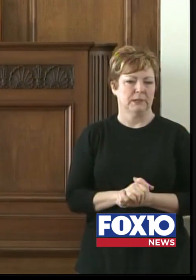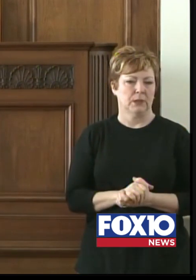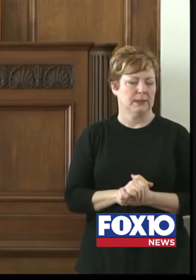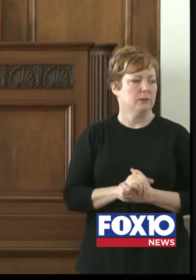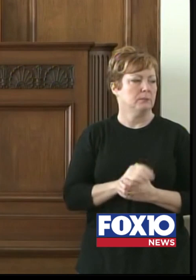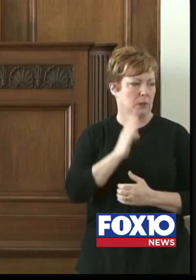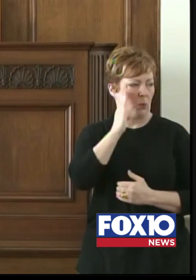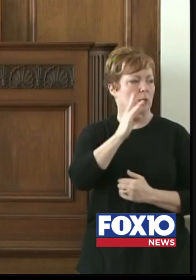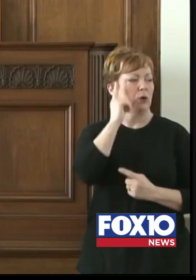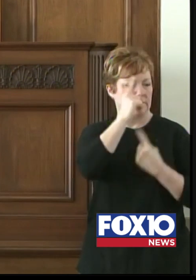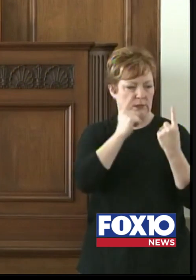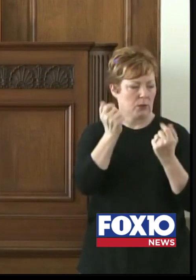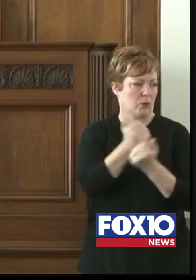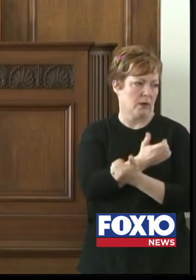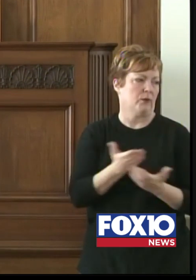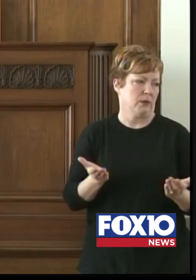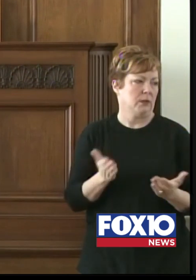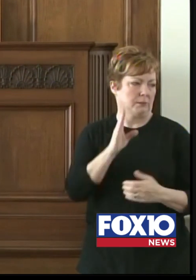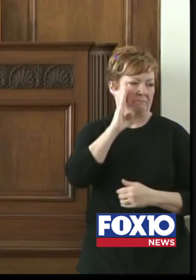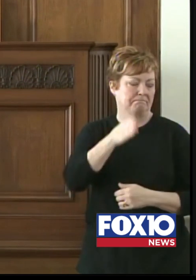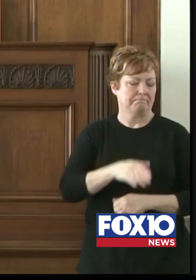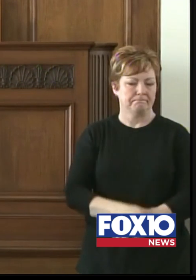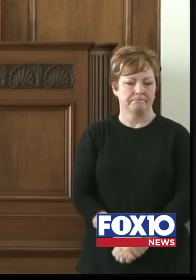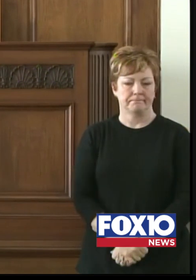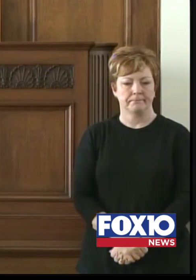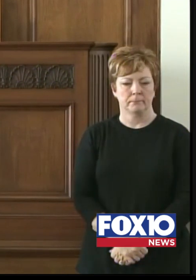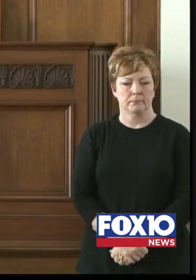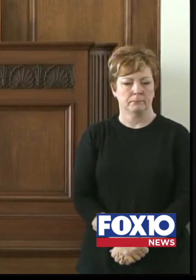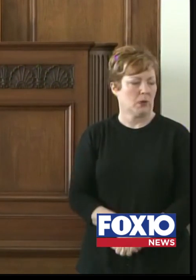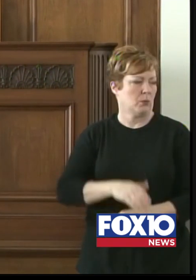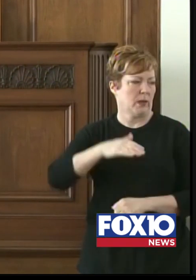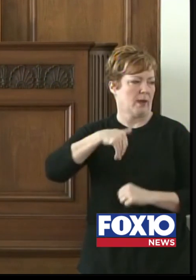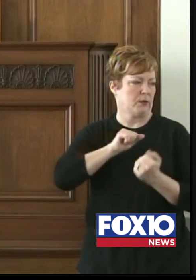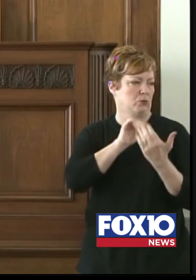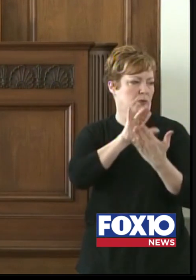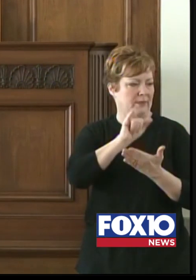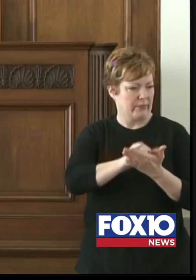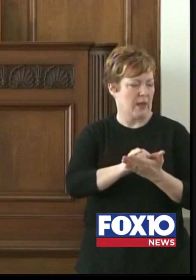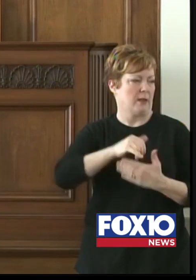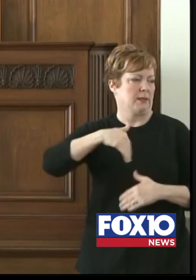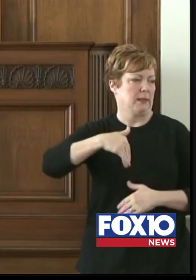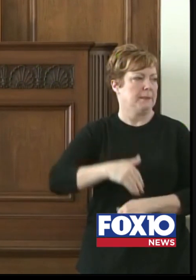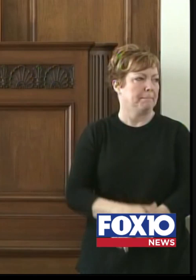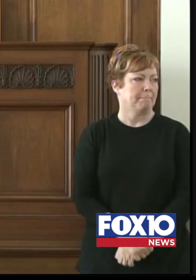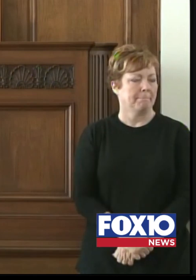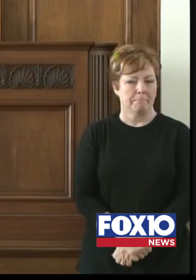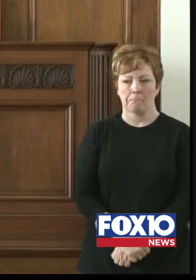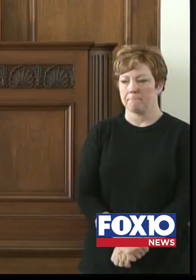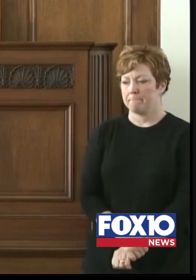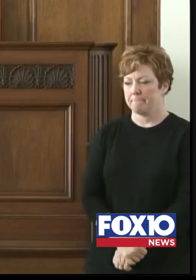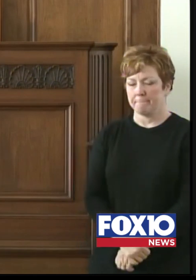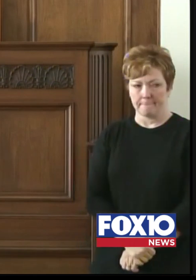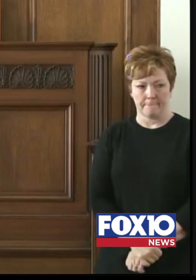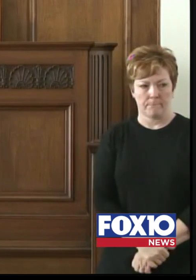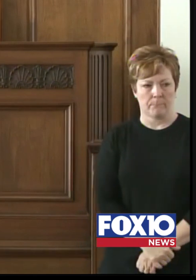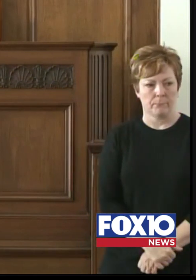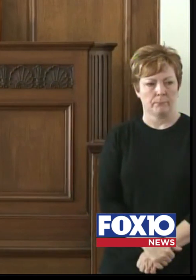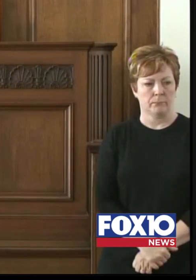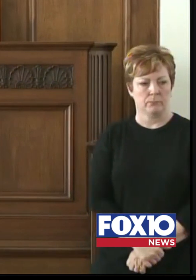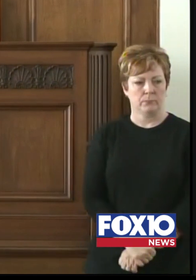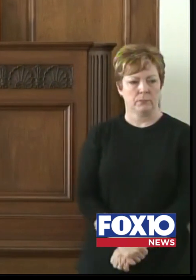certainly consider all factors. But we just haven't addressed that particular aspect of it yet. Governor,